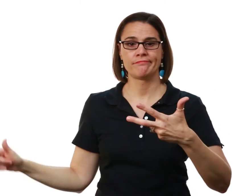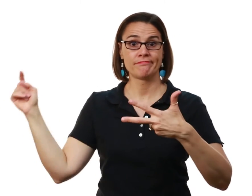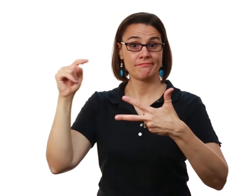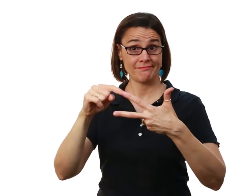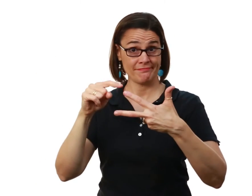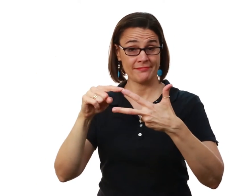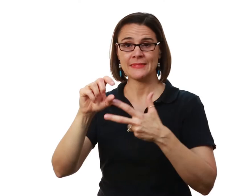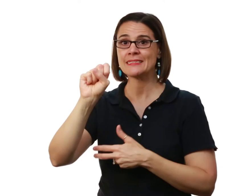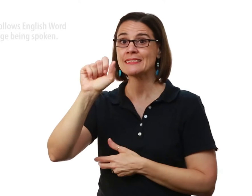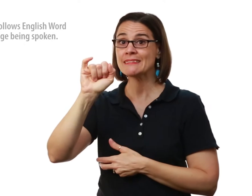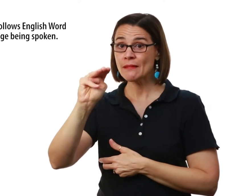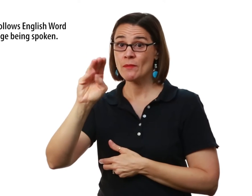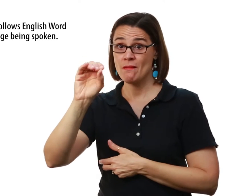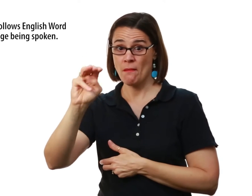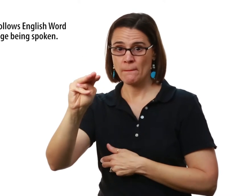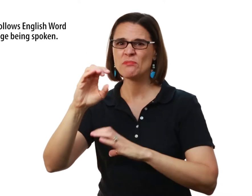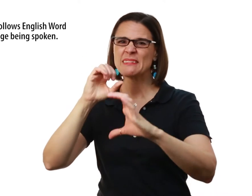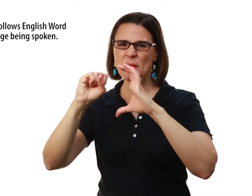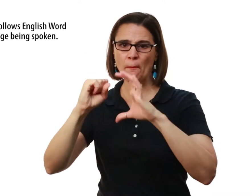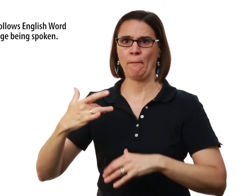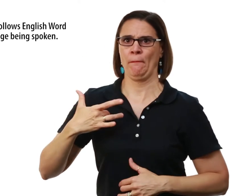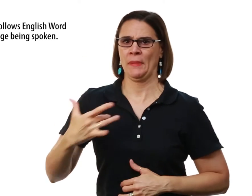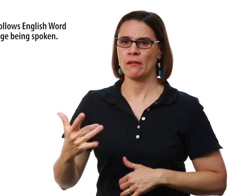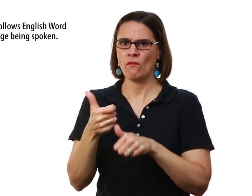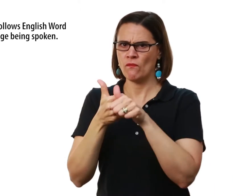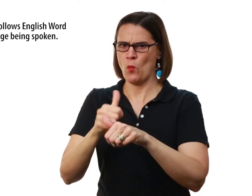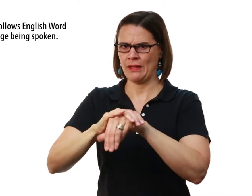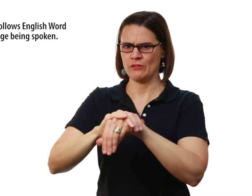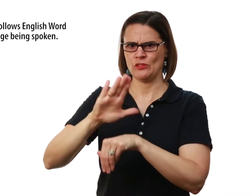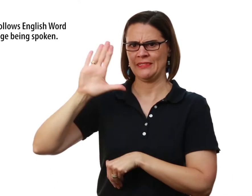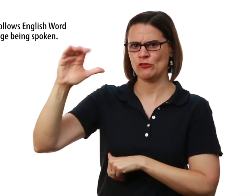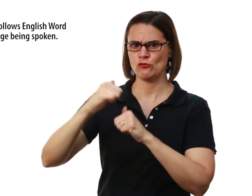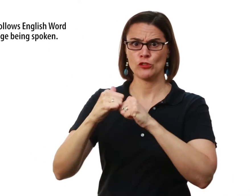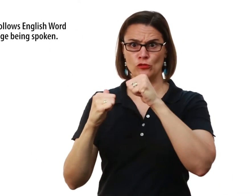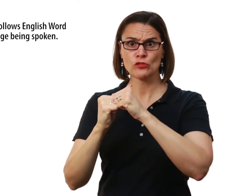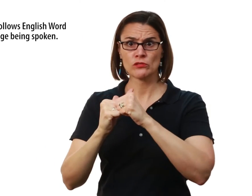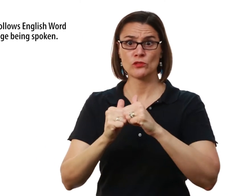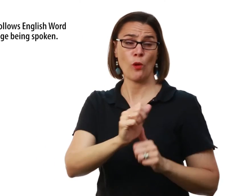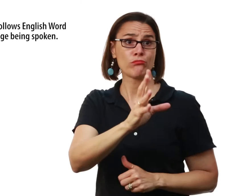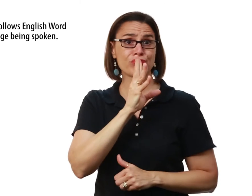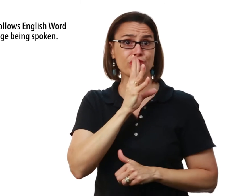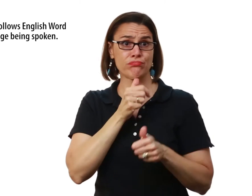SimCom tends to follow English word order and its structure So it follows the spoken English